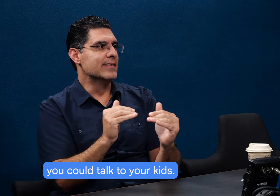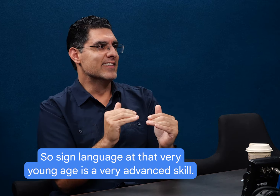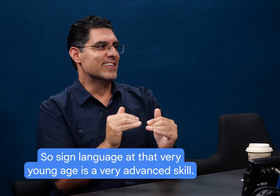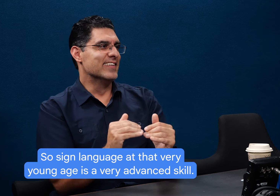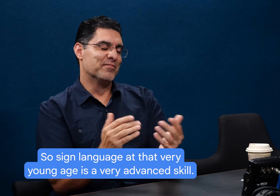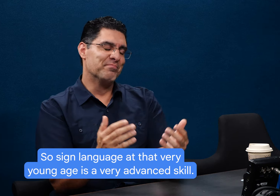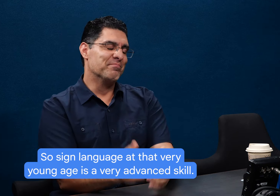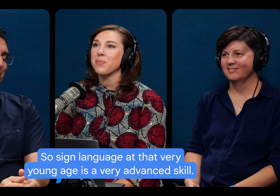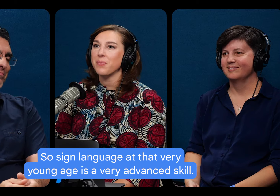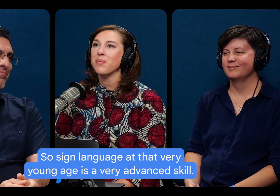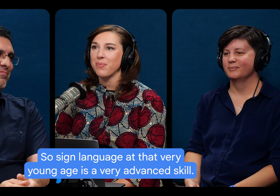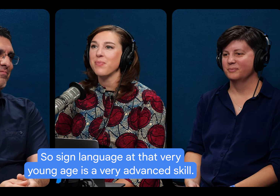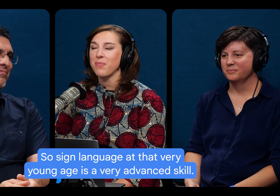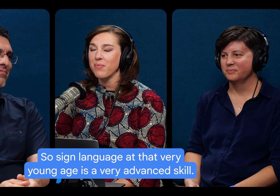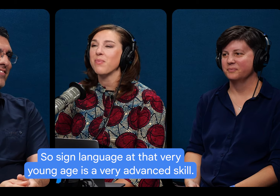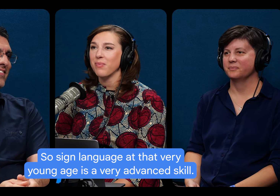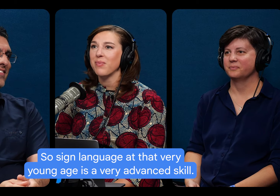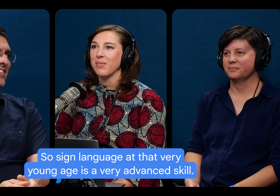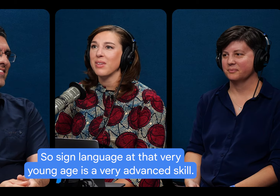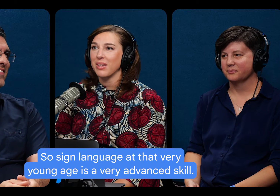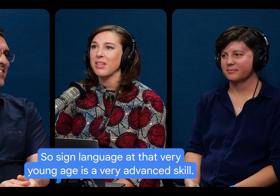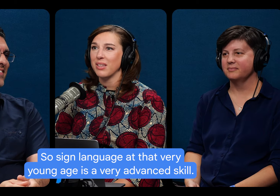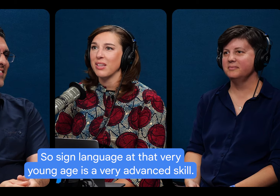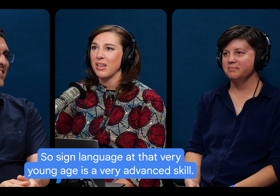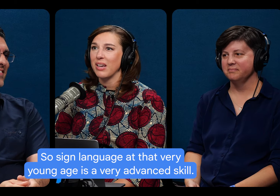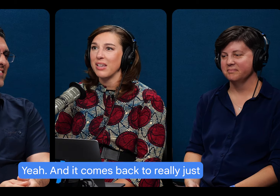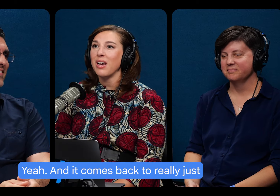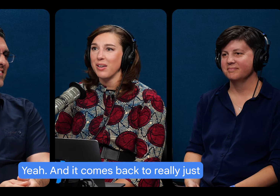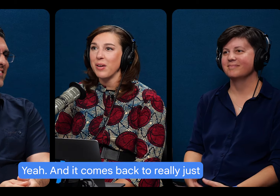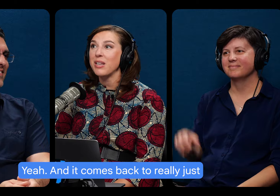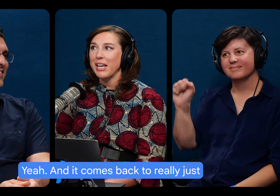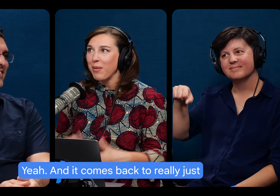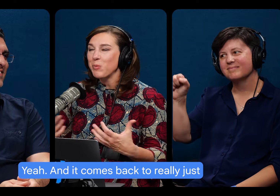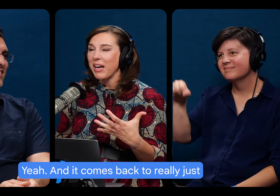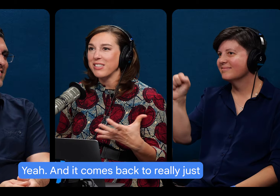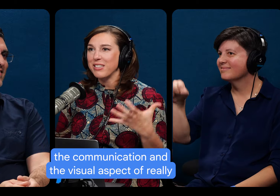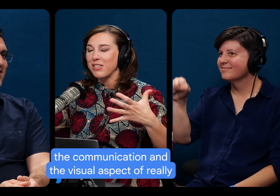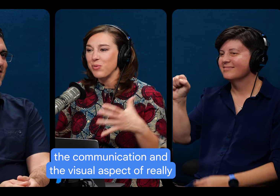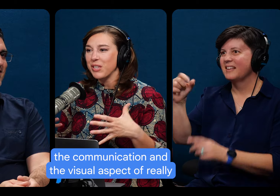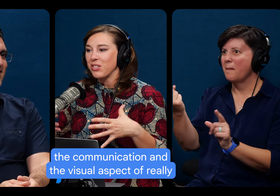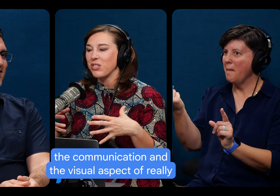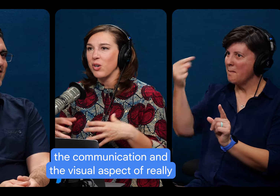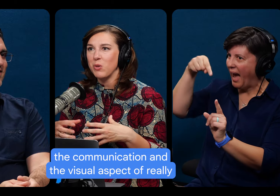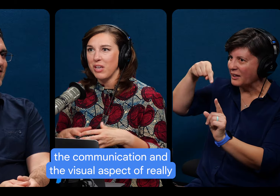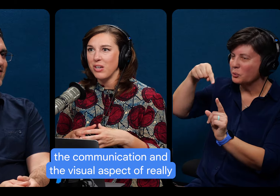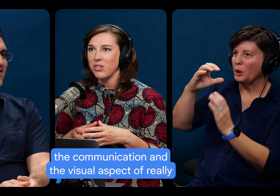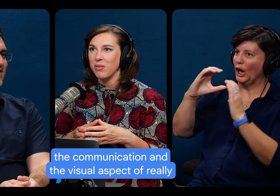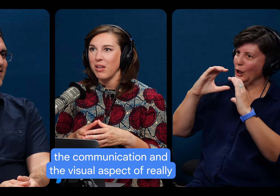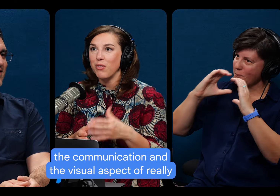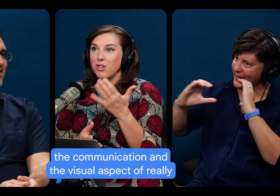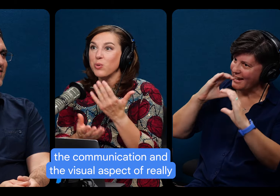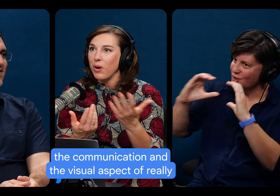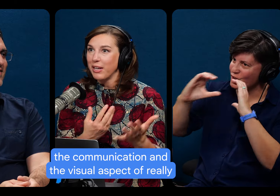to your kid. So sign language at that very young age is a very advanced go. Yeah, and it comes back to really just the communication